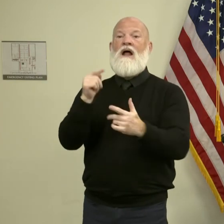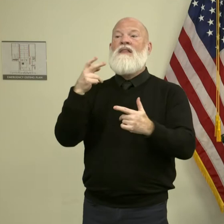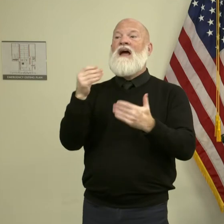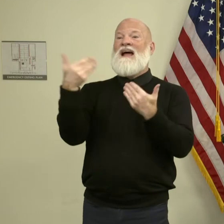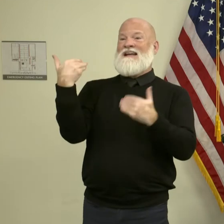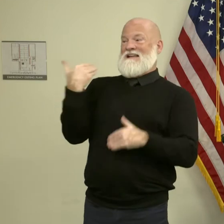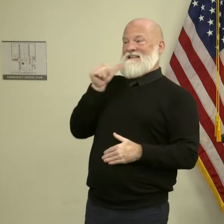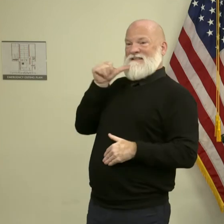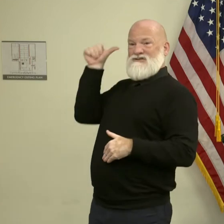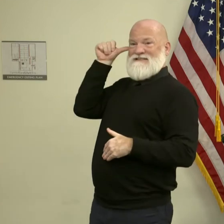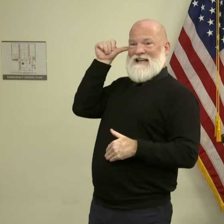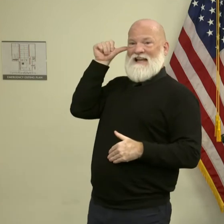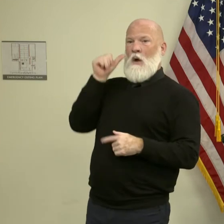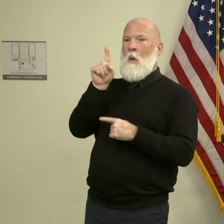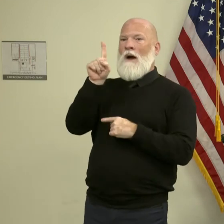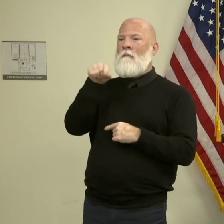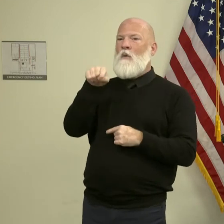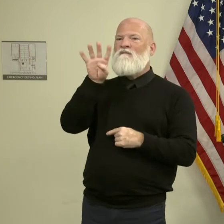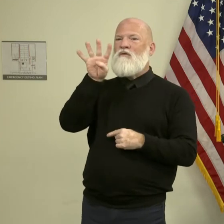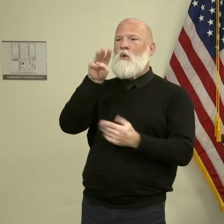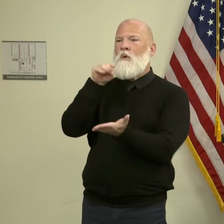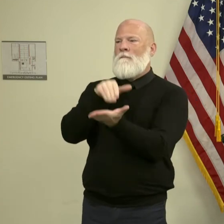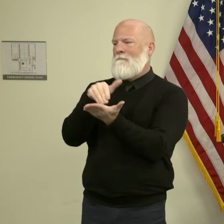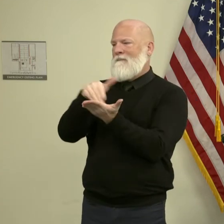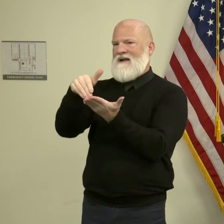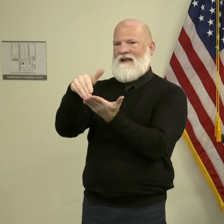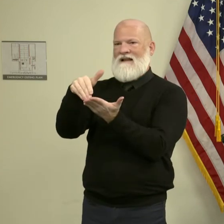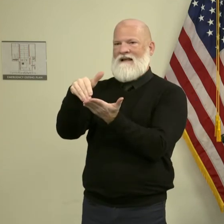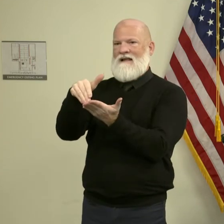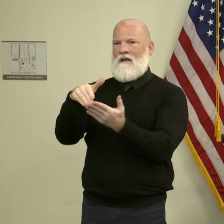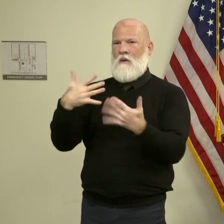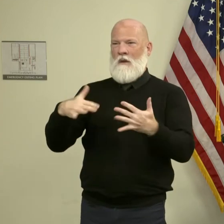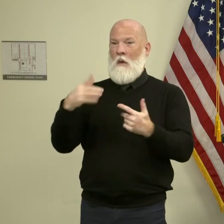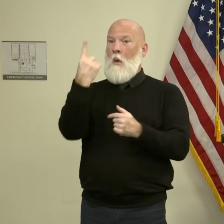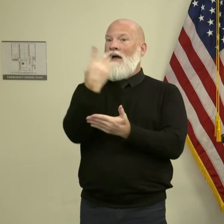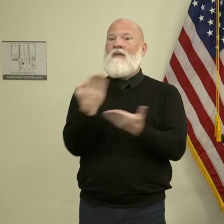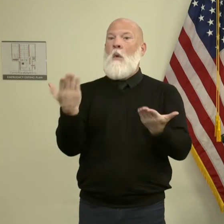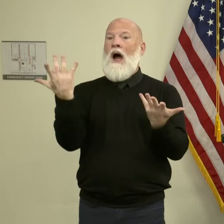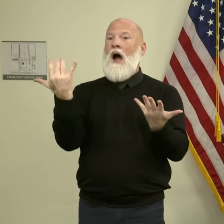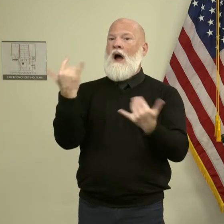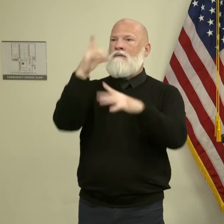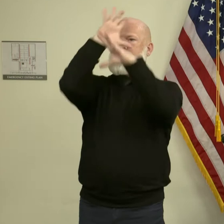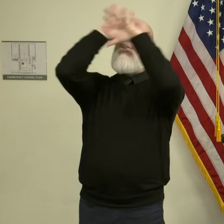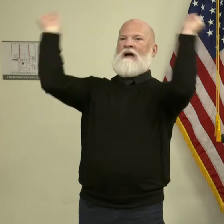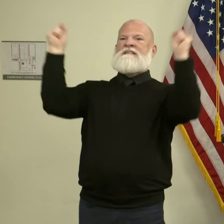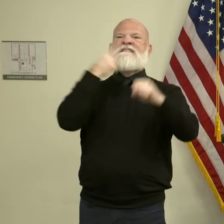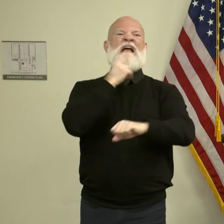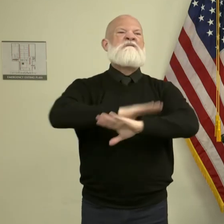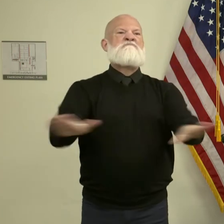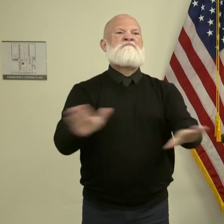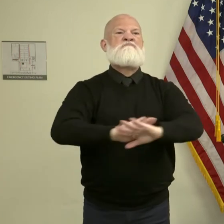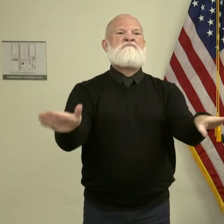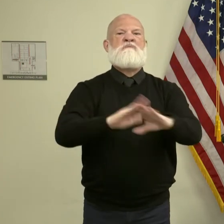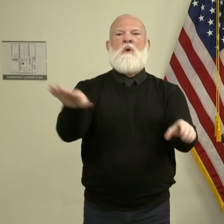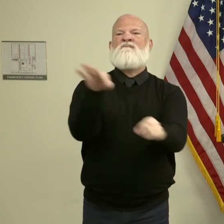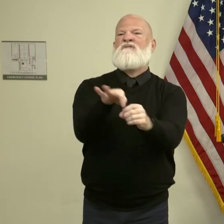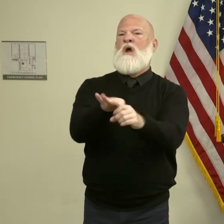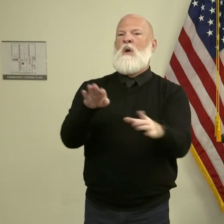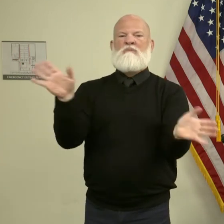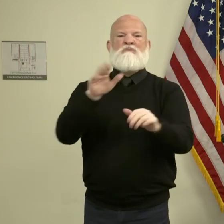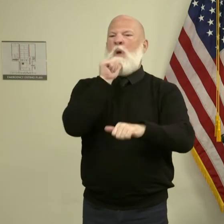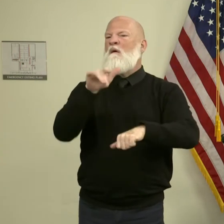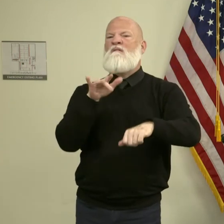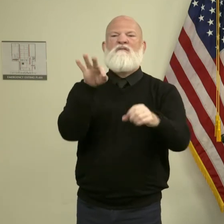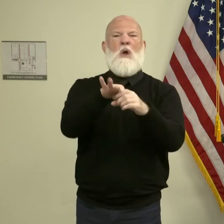was, again, the president encouraging Republicans not to use mail or early vote options. And some people were just going to skip it altogether.